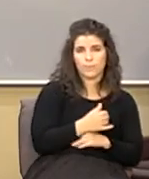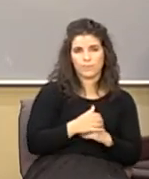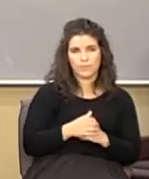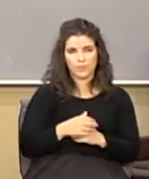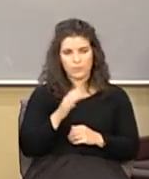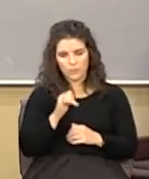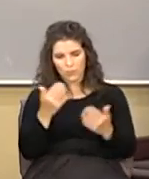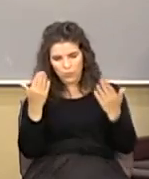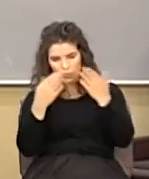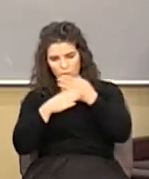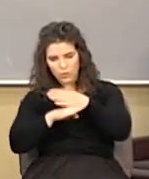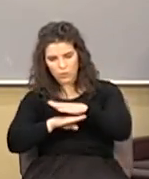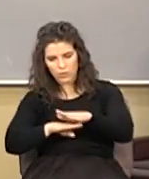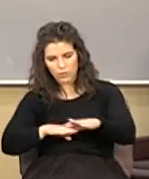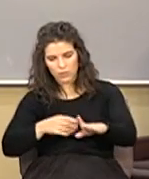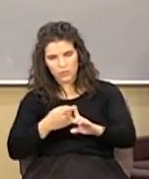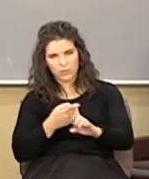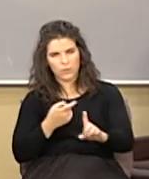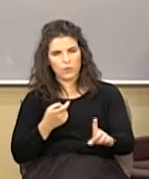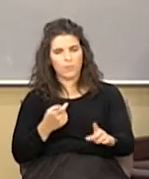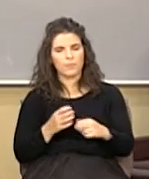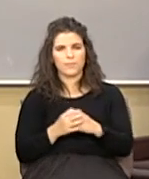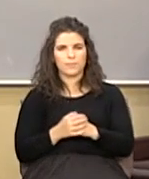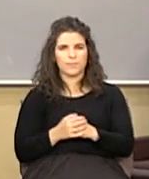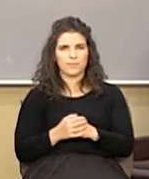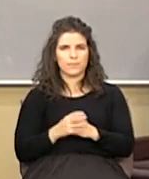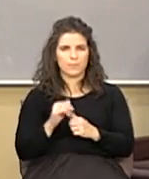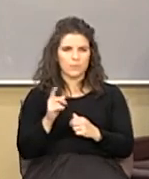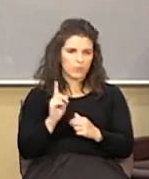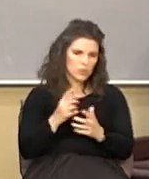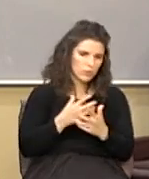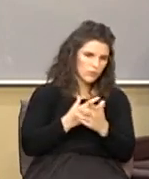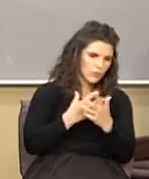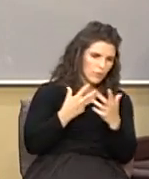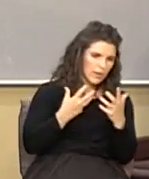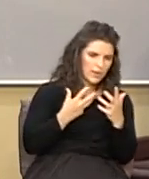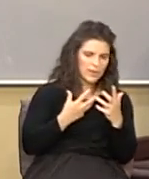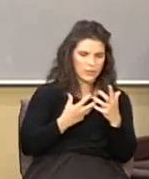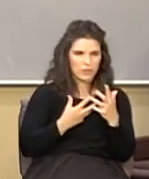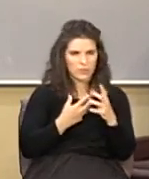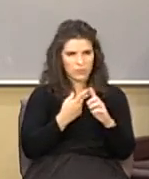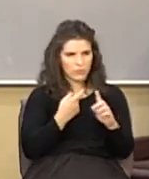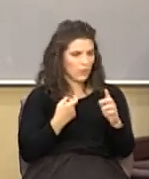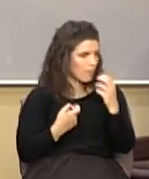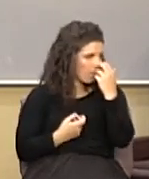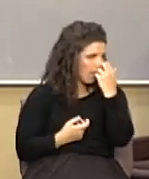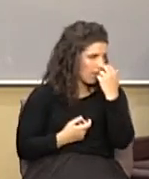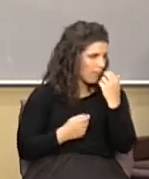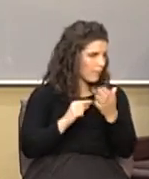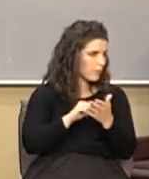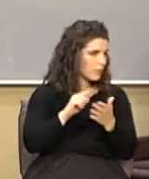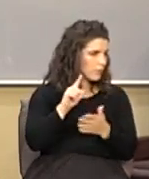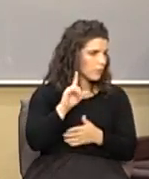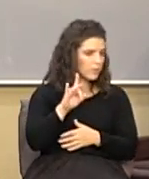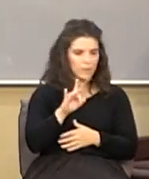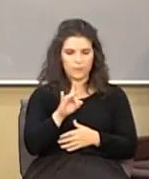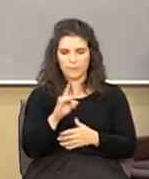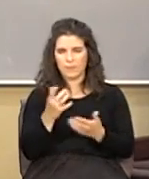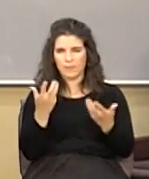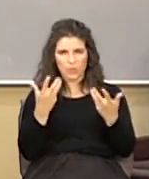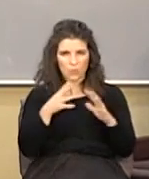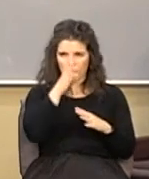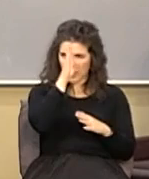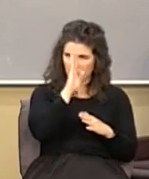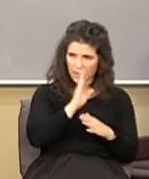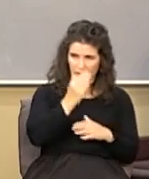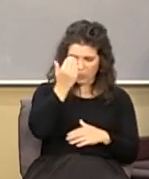that's where darkness comes from that's where the rage and anger comes look down at verse 28 they don't like to retain God of the knowledge that God